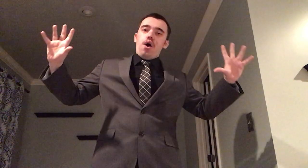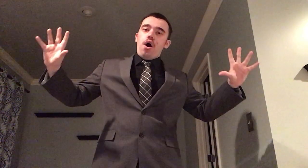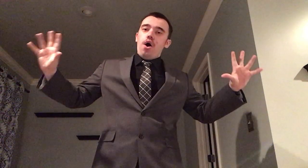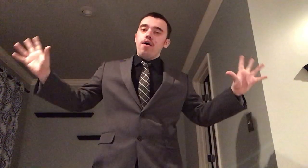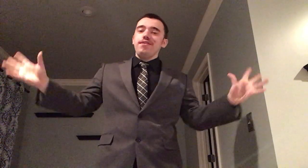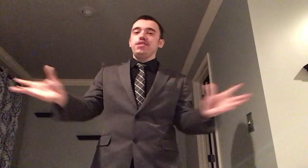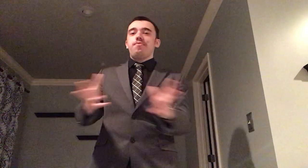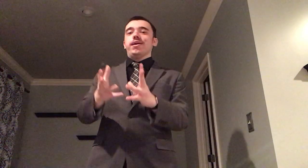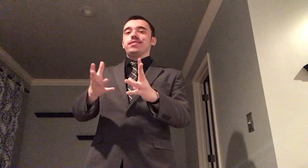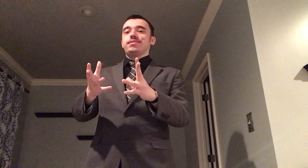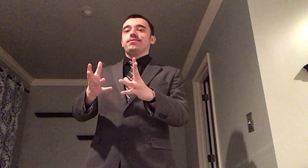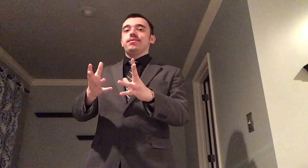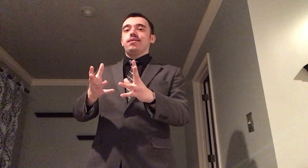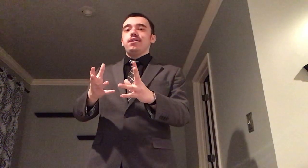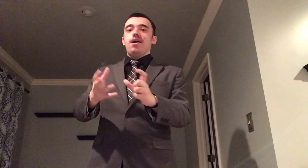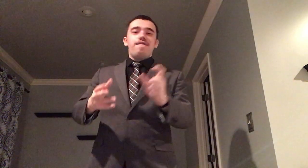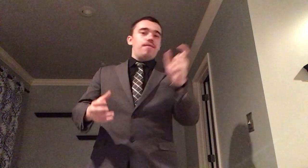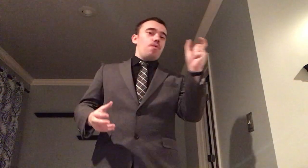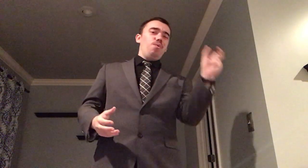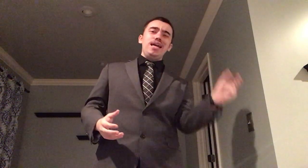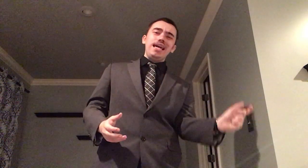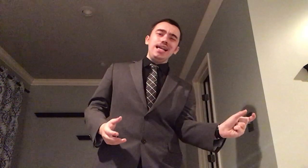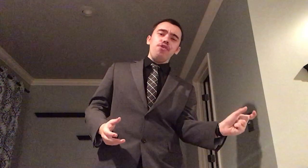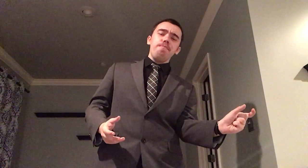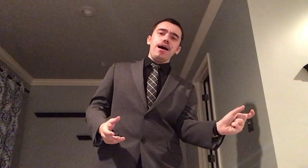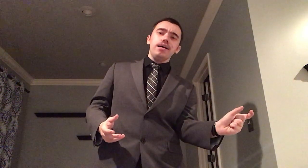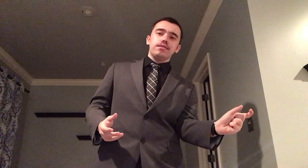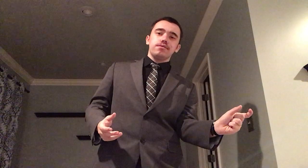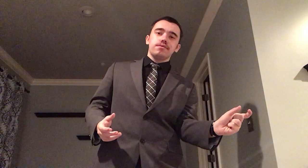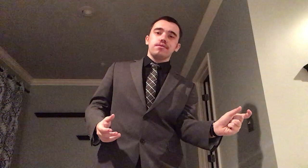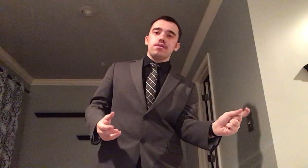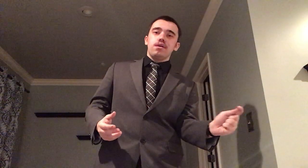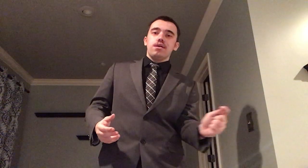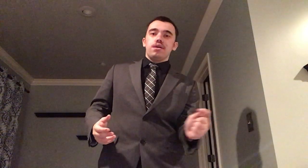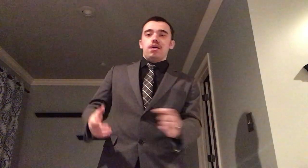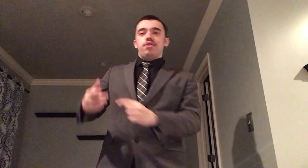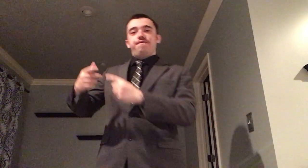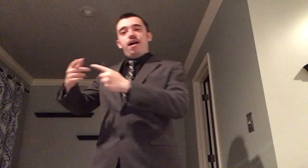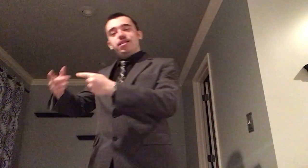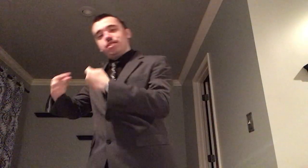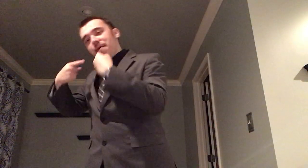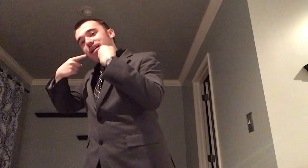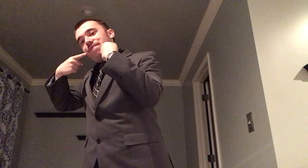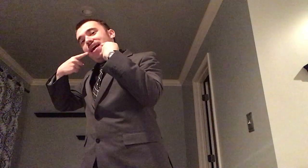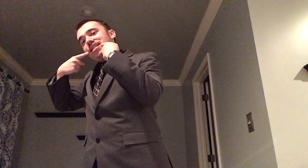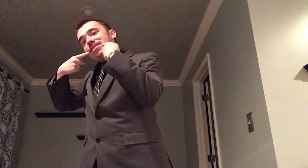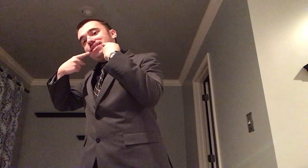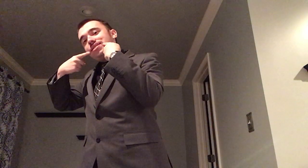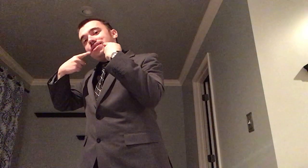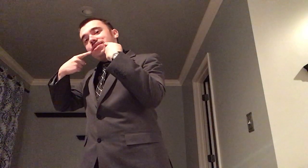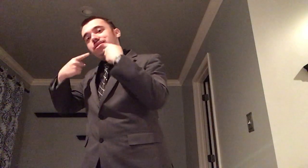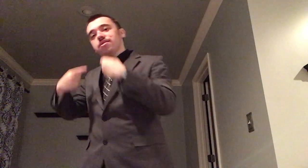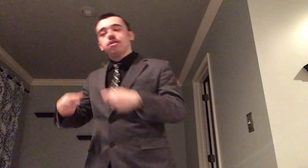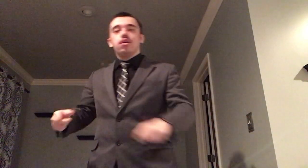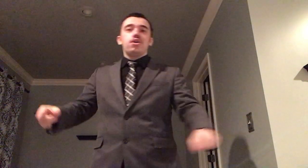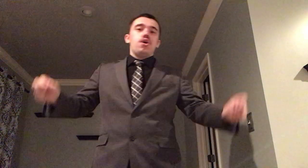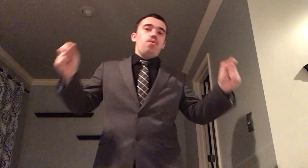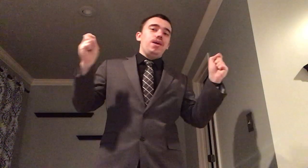all these points from a wee little bug to finding that smiling face we